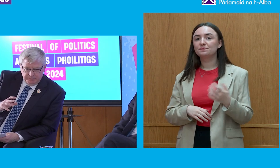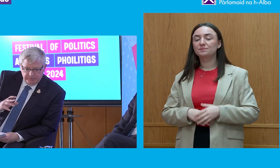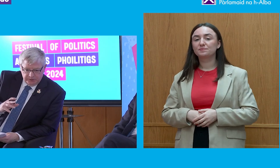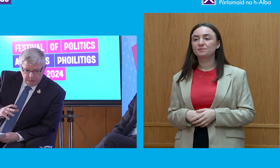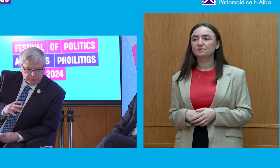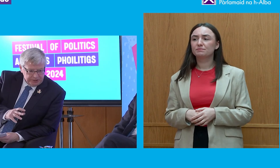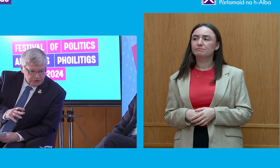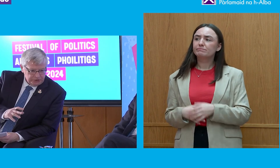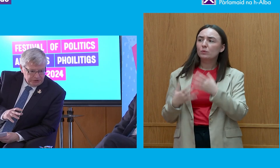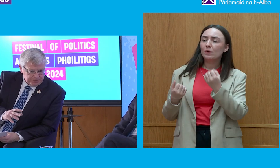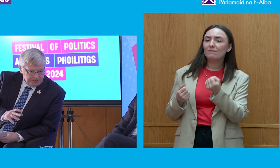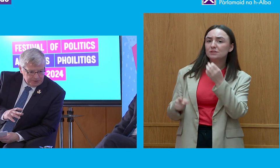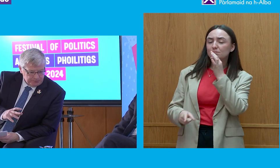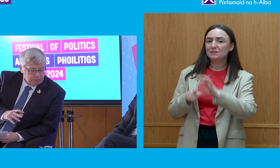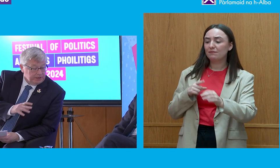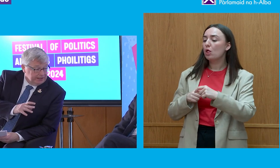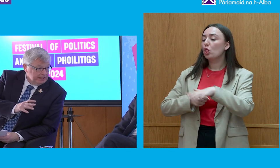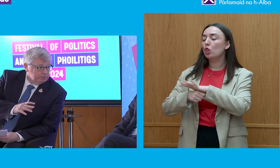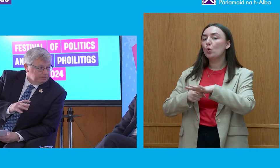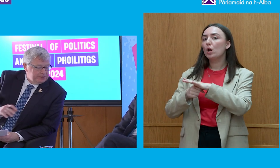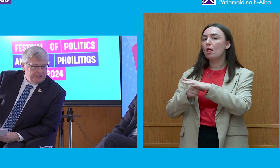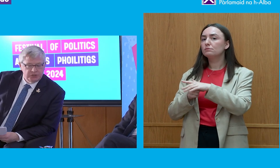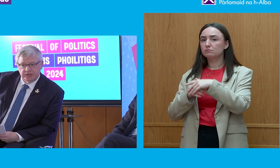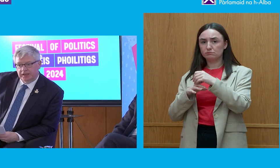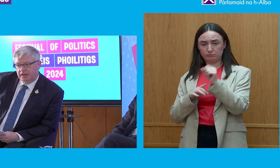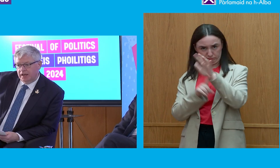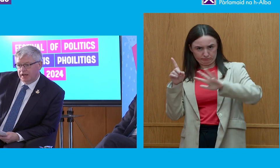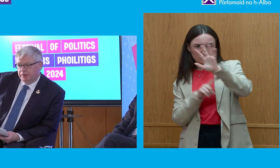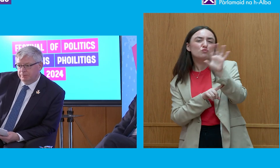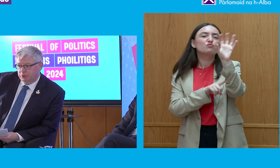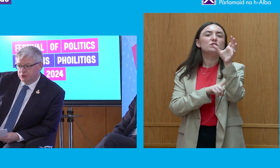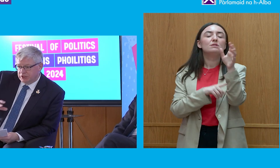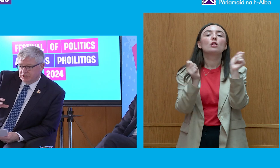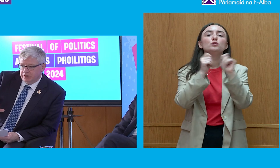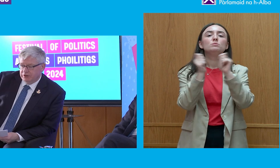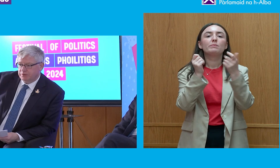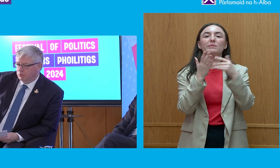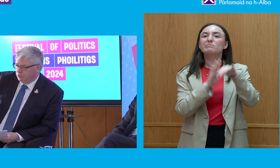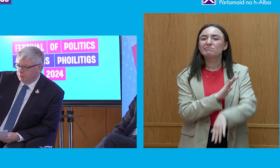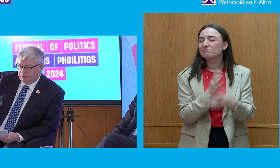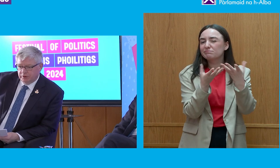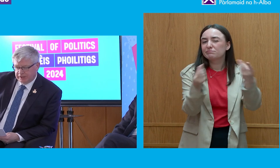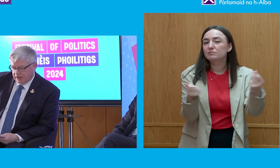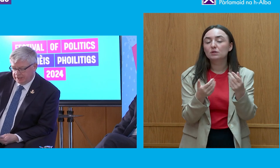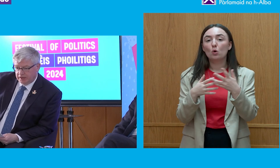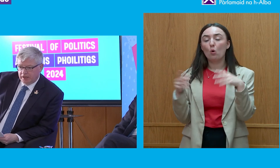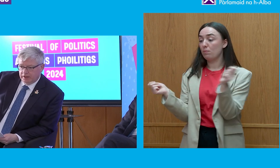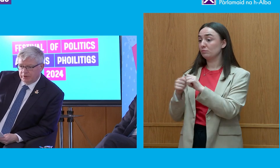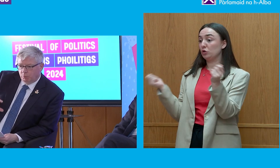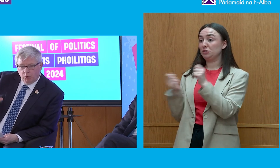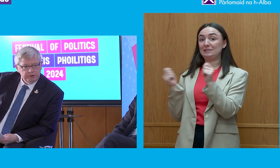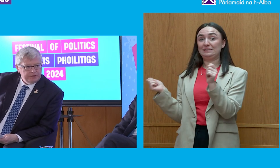local, regional newspapers fall and now potentially broadsheets and others fall or move online,